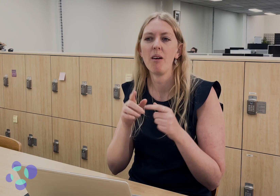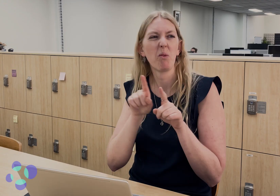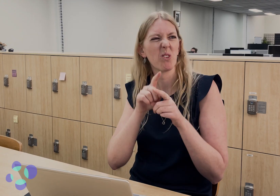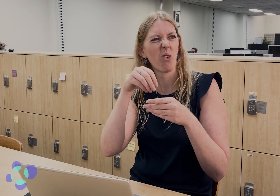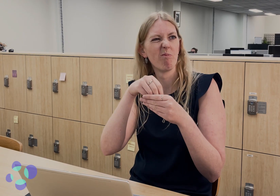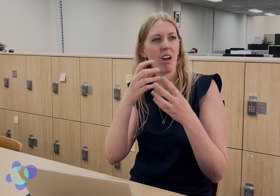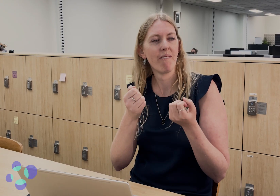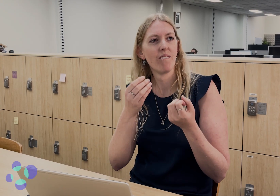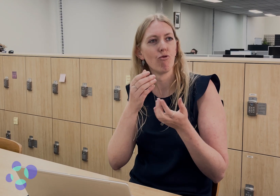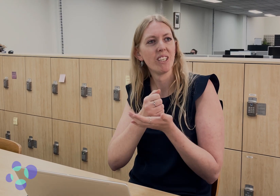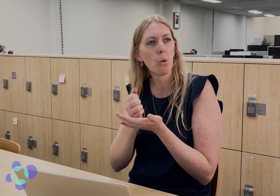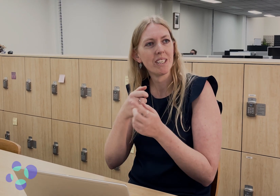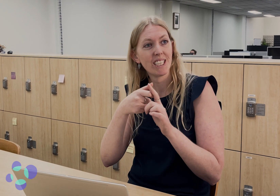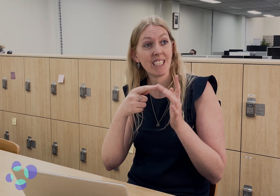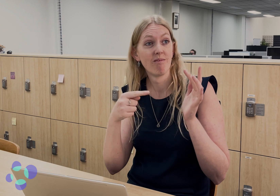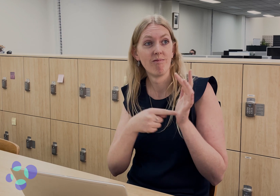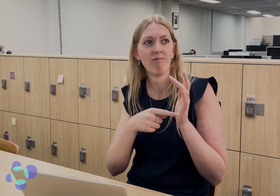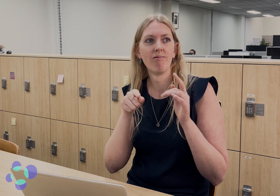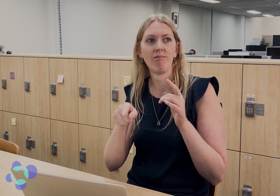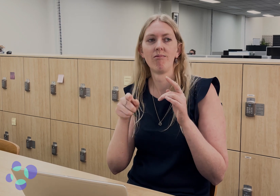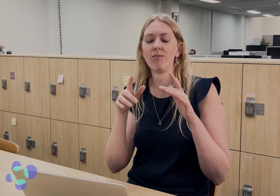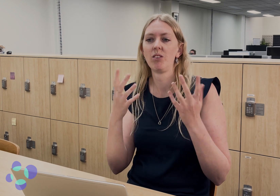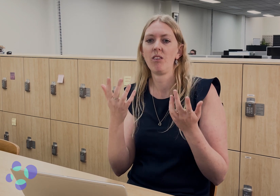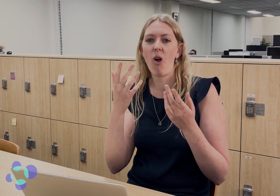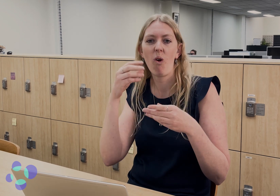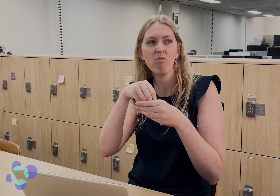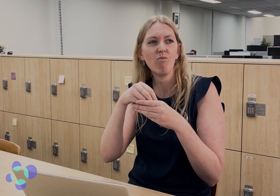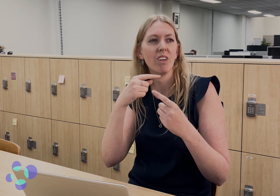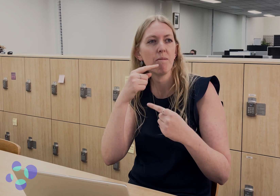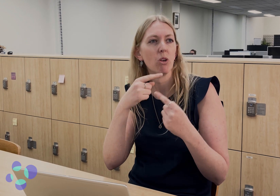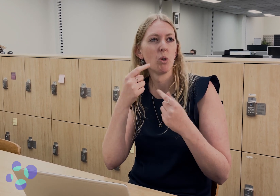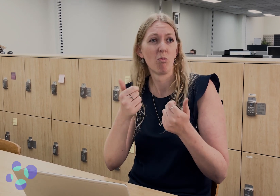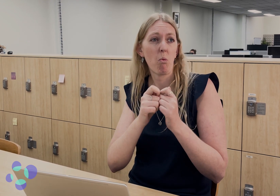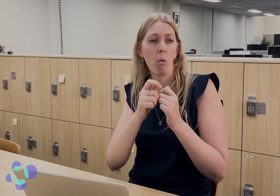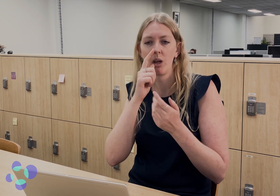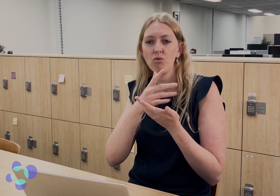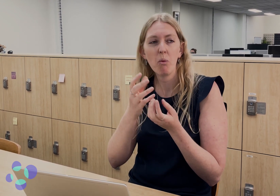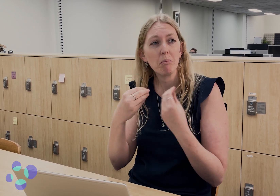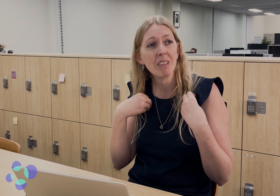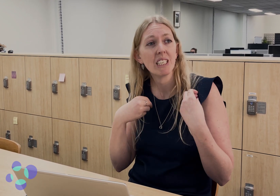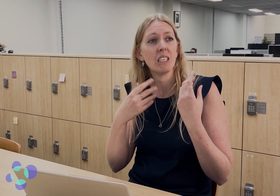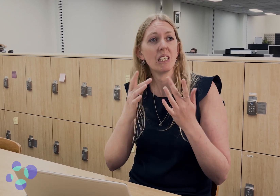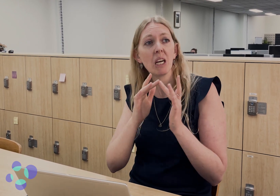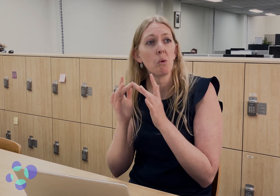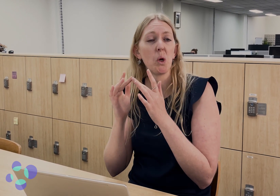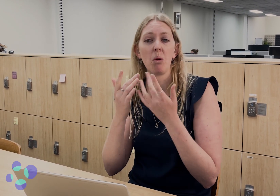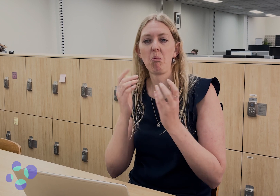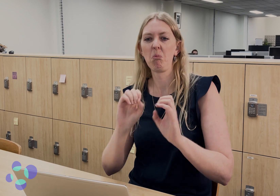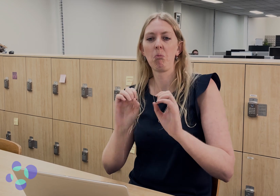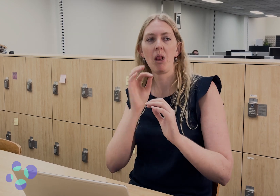We'll also have a resource kit which includes information and again that's worthwhile sharing with businesses and networks to educate